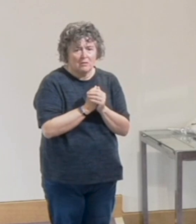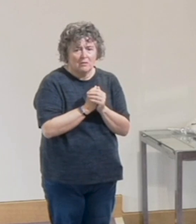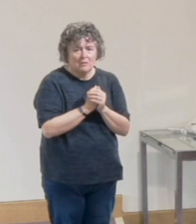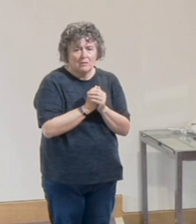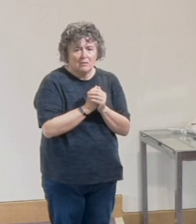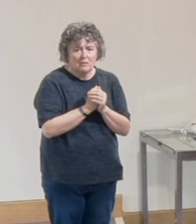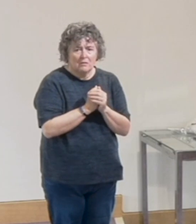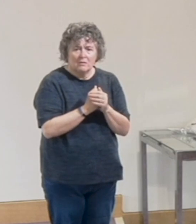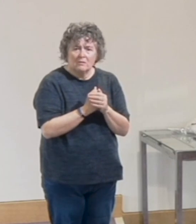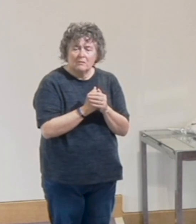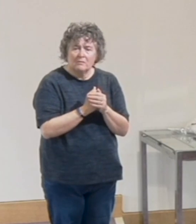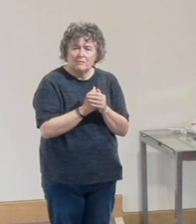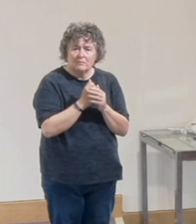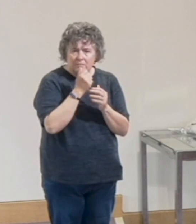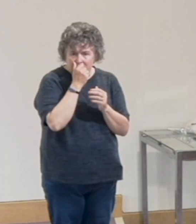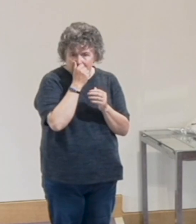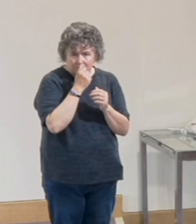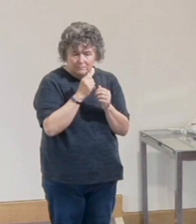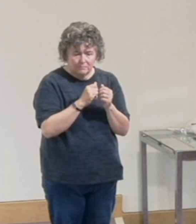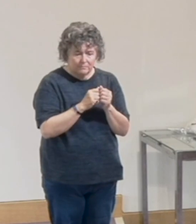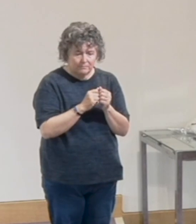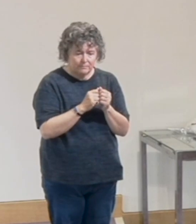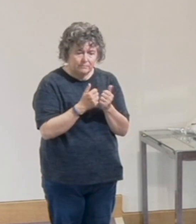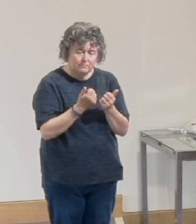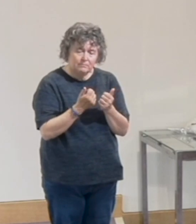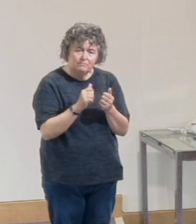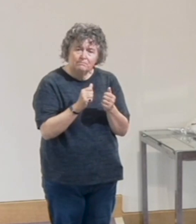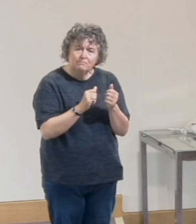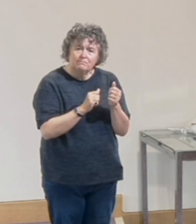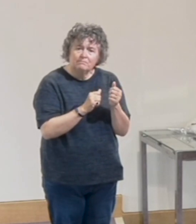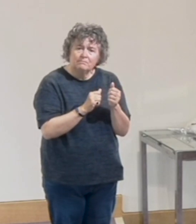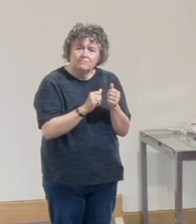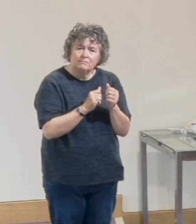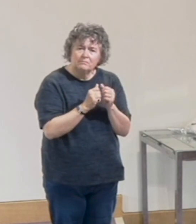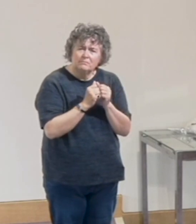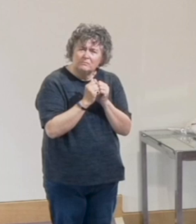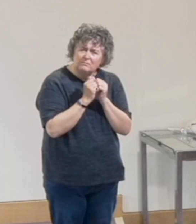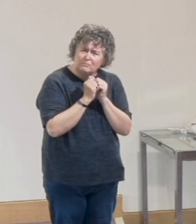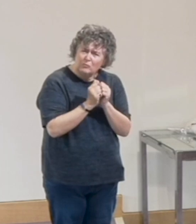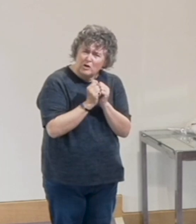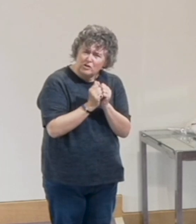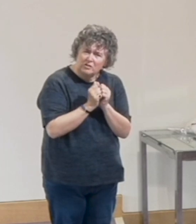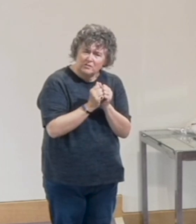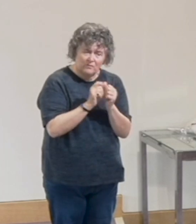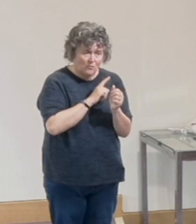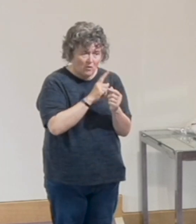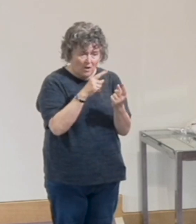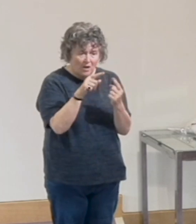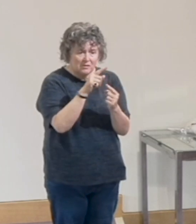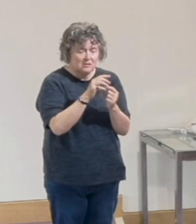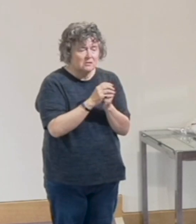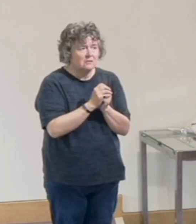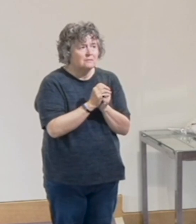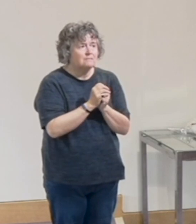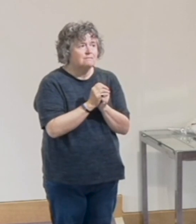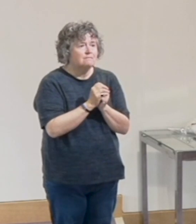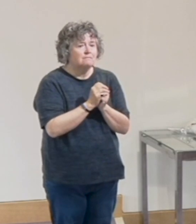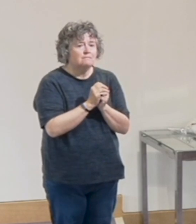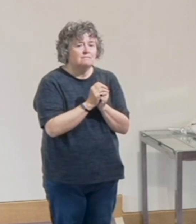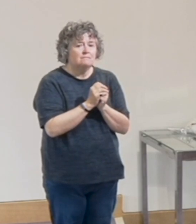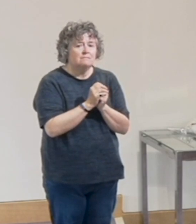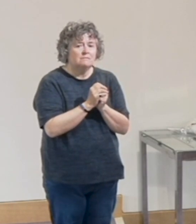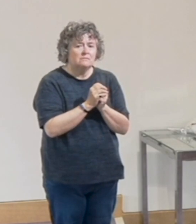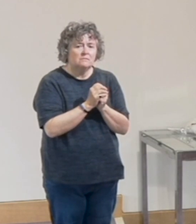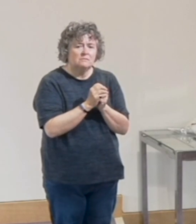found in a field or pearls of great value as described in Matthew 13, 44 to 46. These were